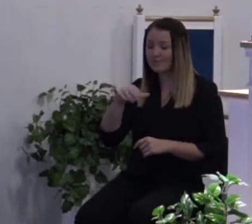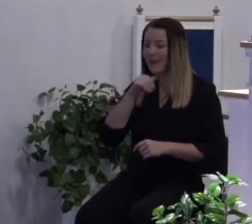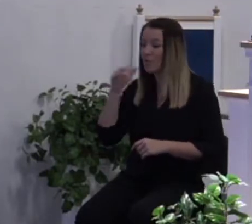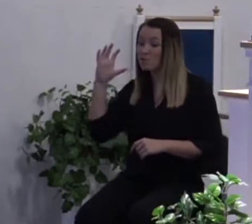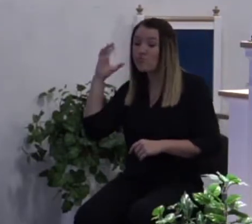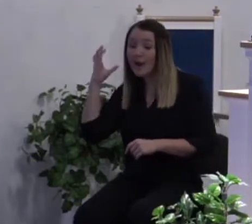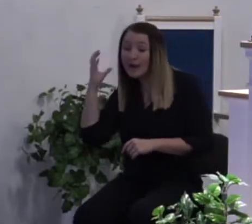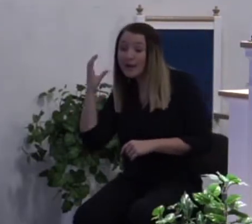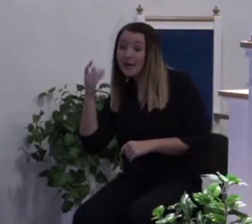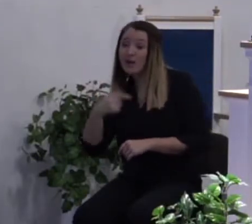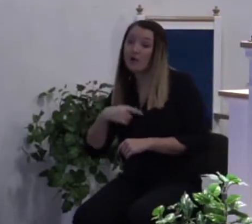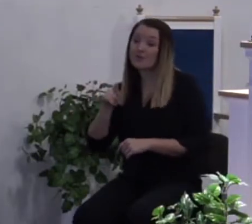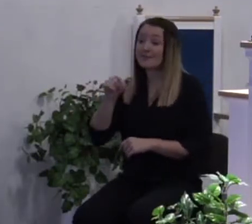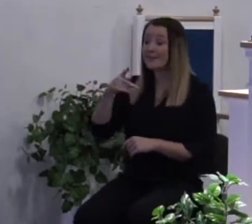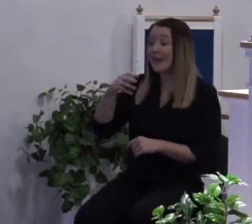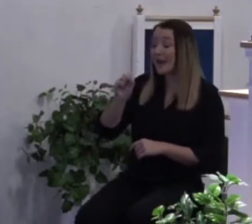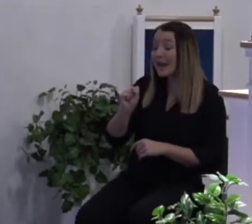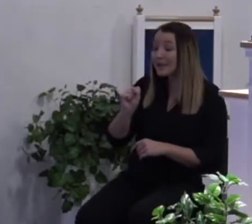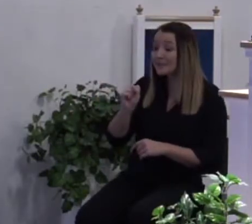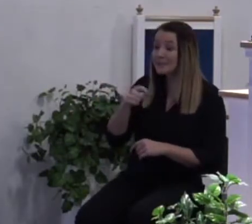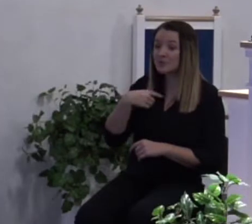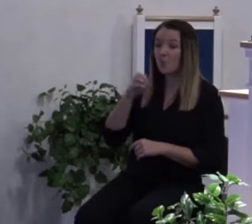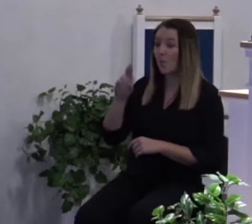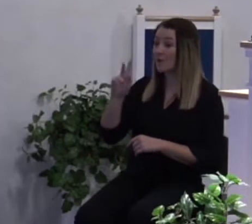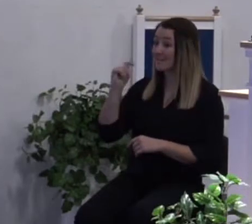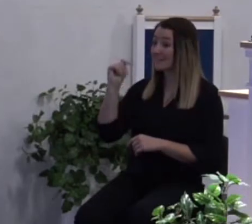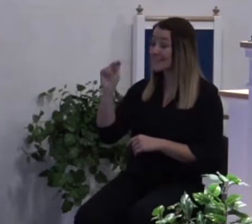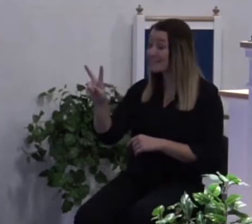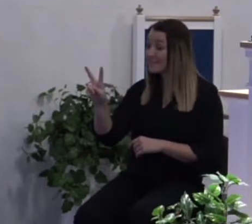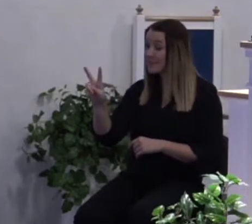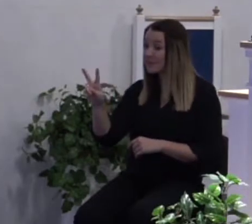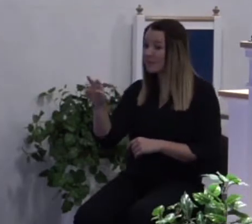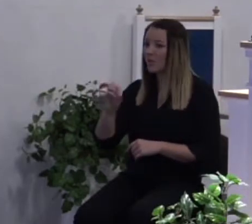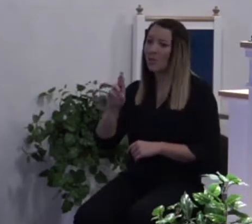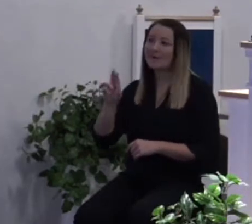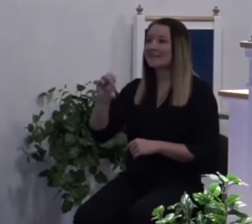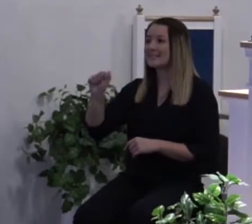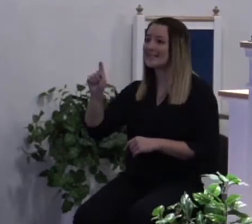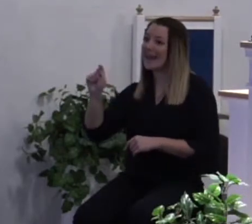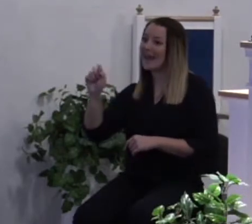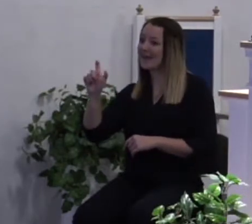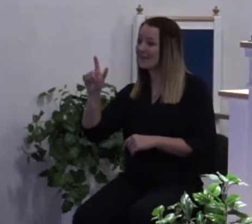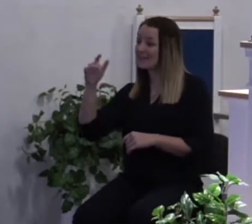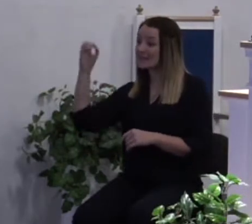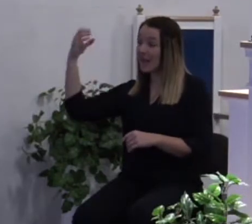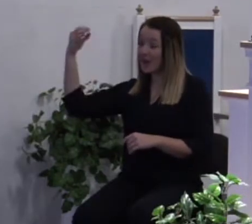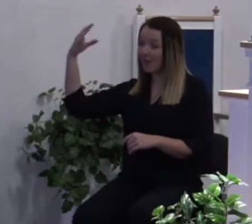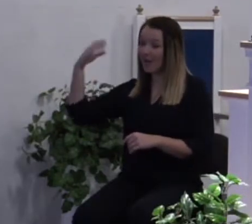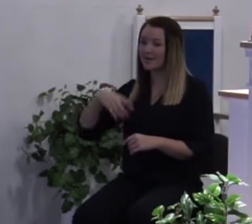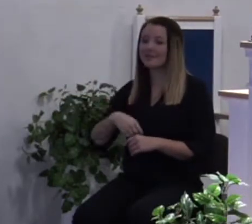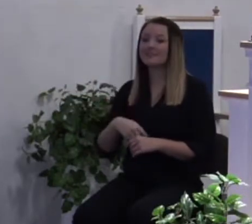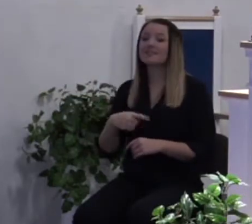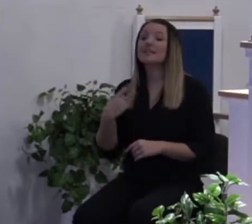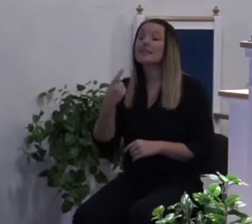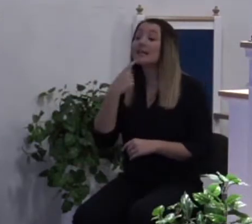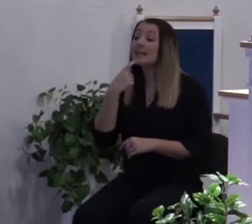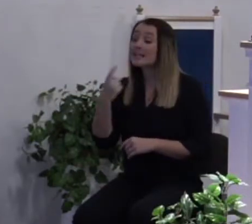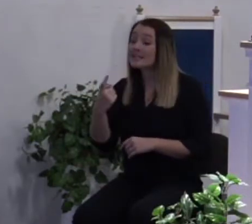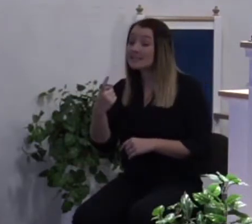order tapes. You can't watch them on television or satellite. You can't do any of that because he said forsake not the assembling